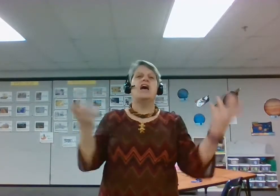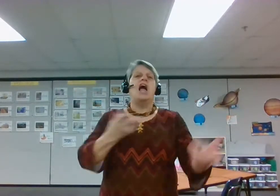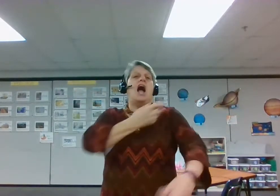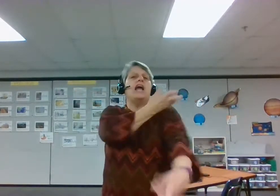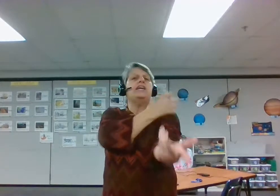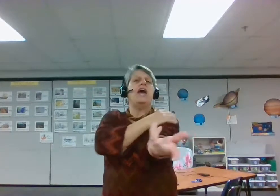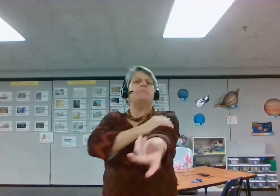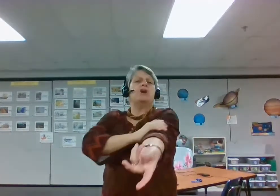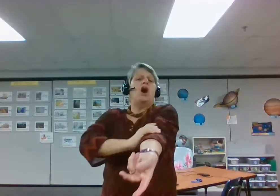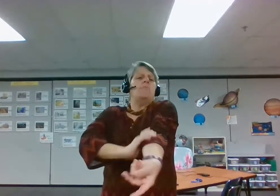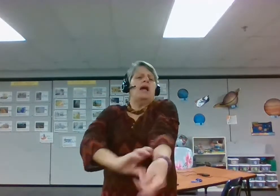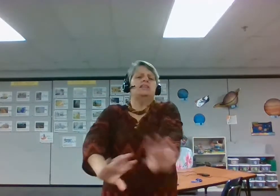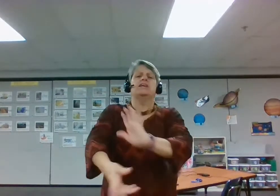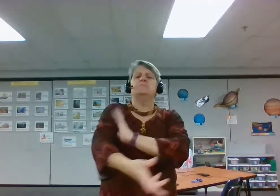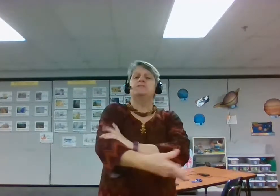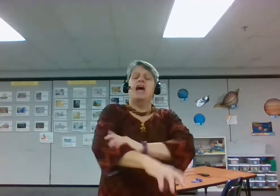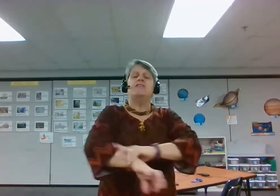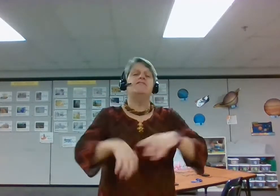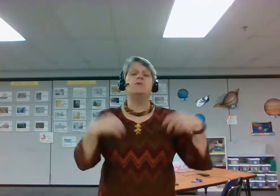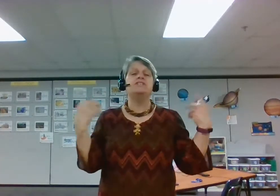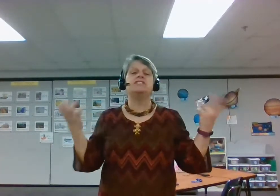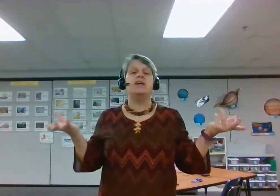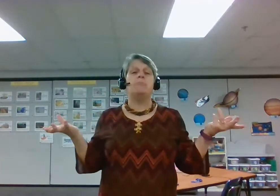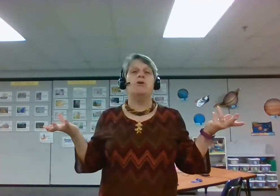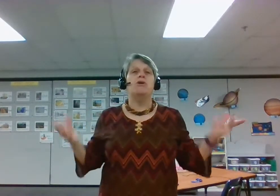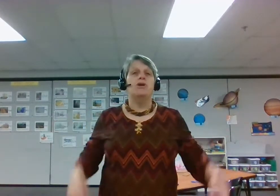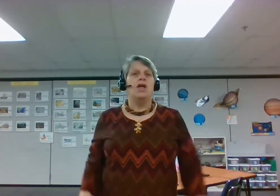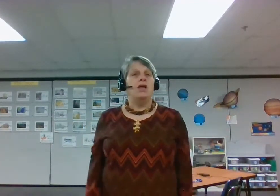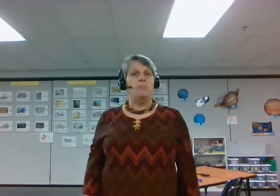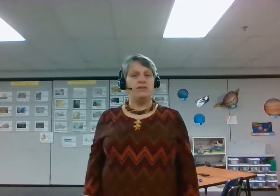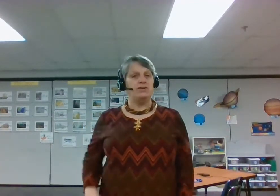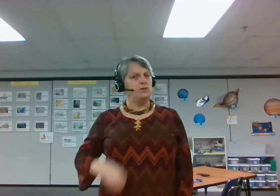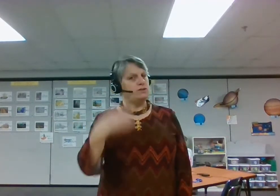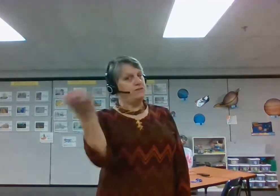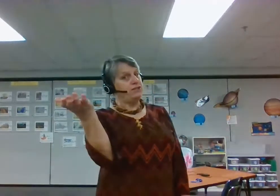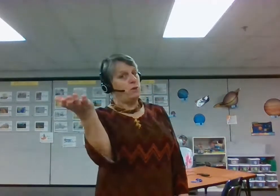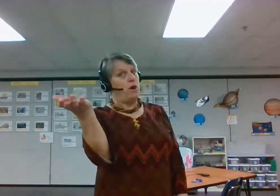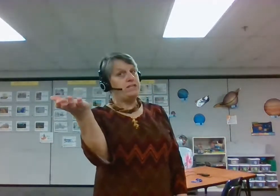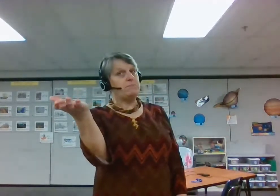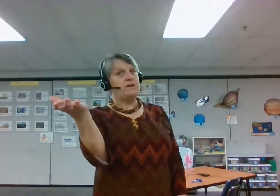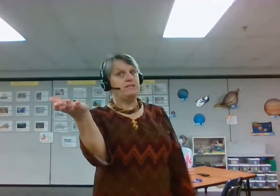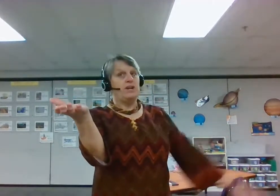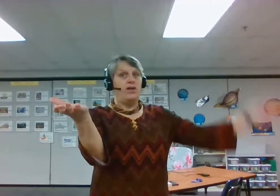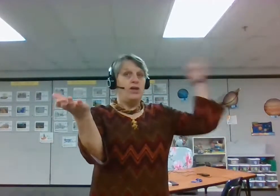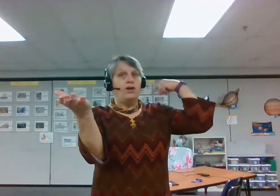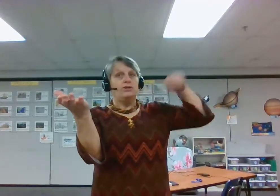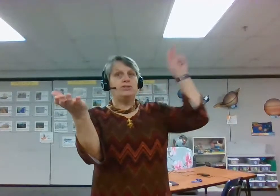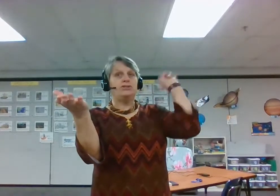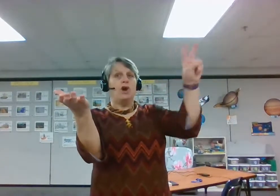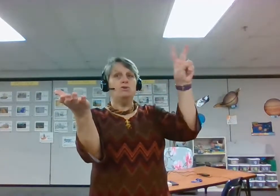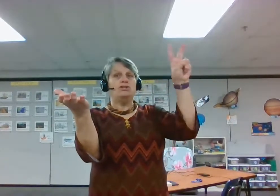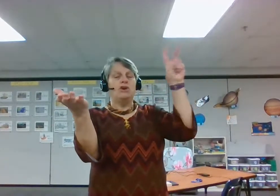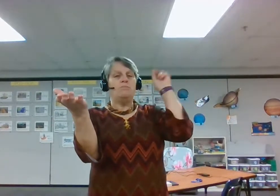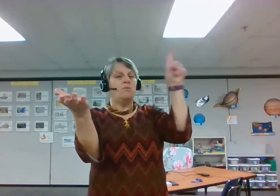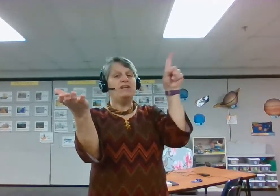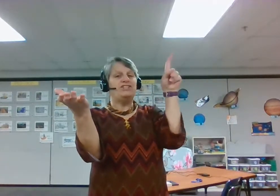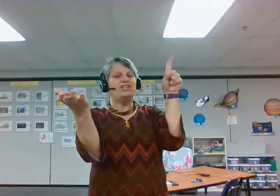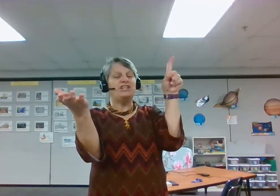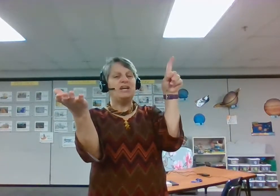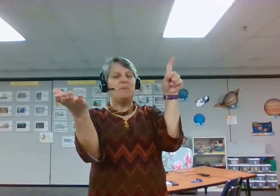I kept all my limbs very supple. By the use of this ointment, one shilling